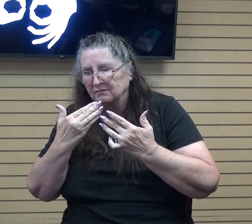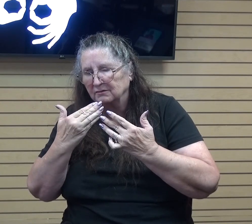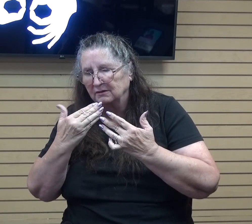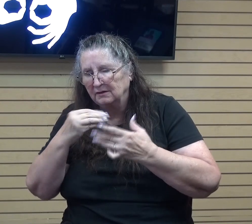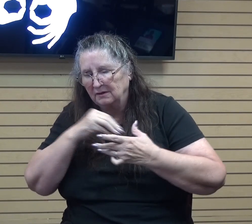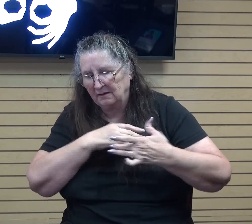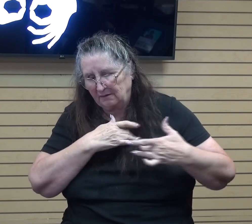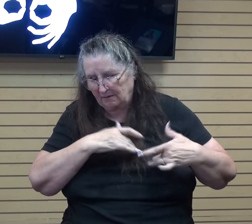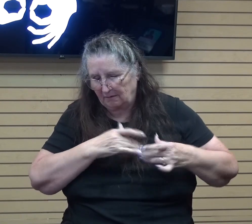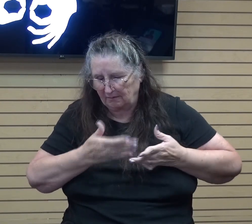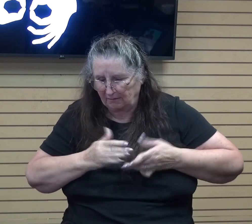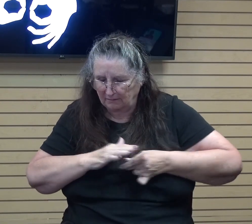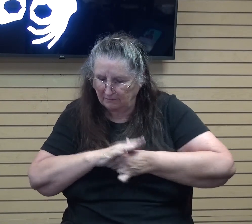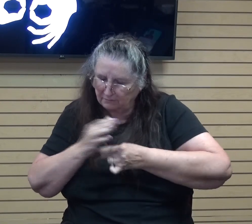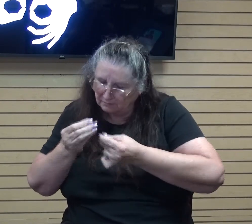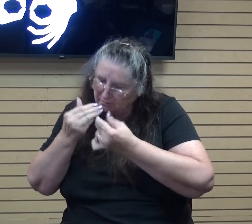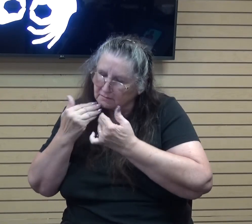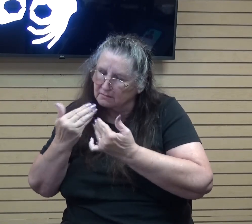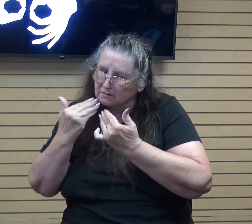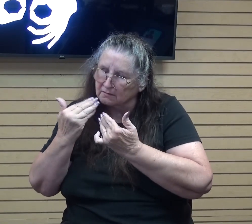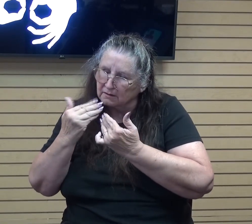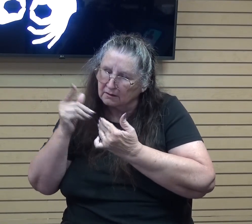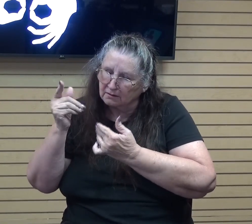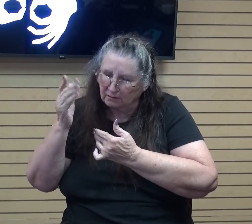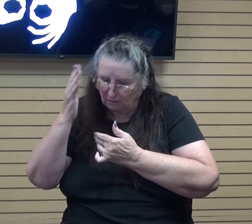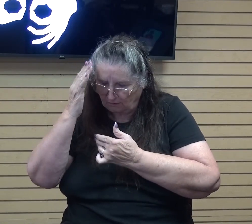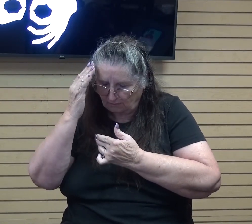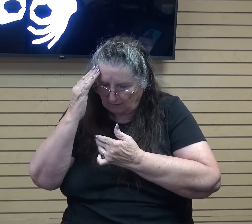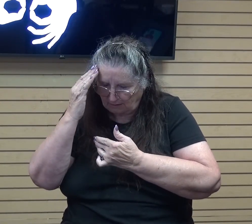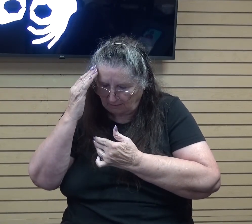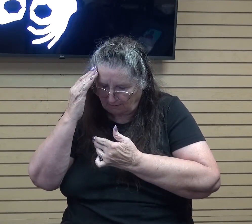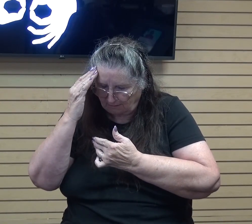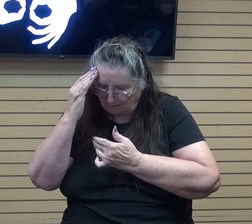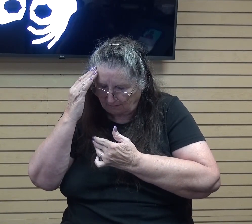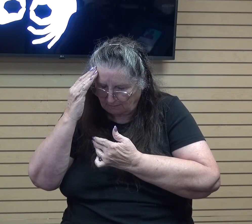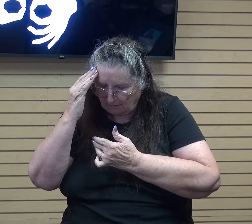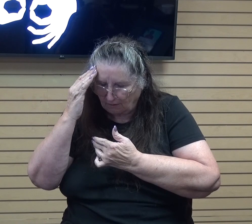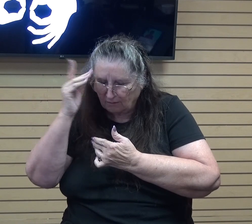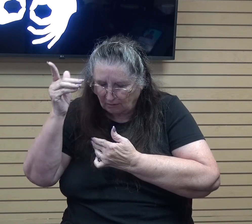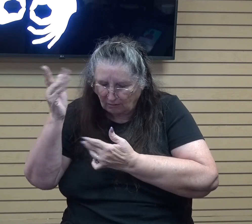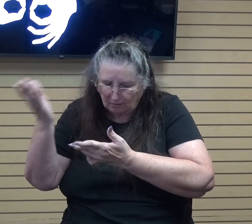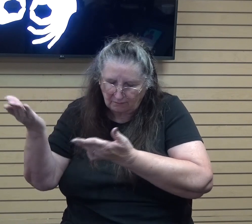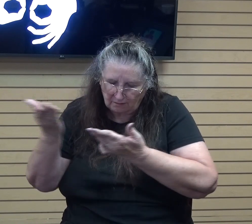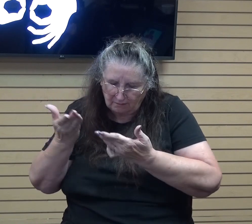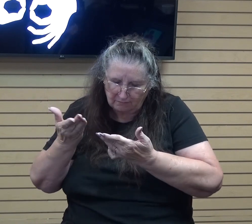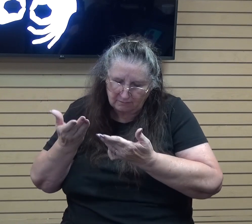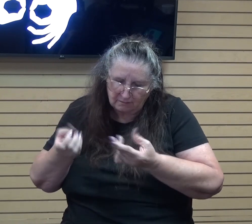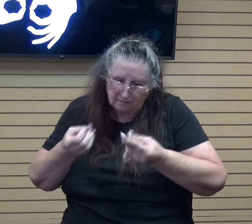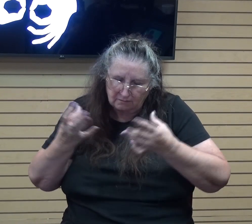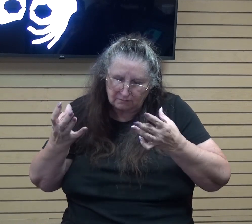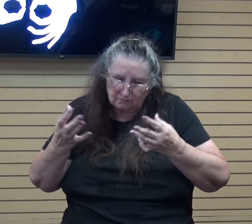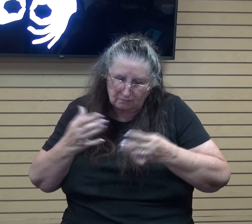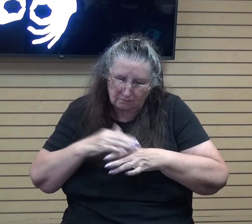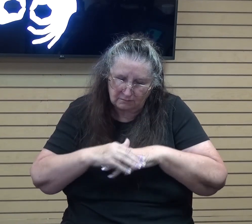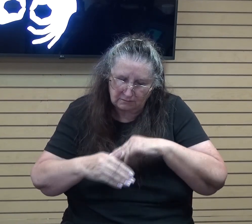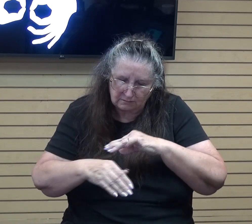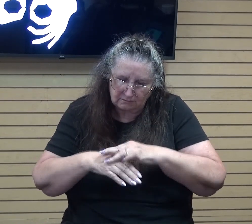hearts to know that You have offered us so much solace, so much peace, so much reflection.